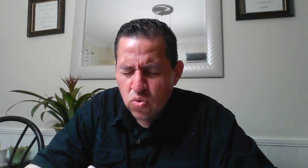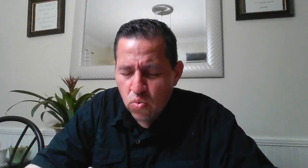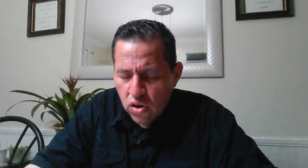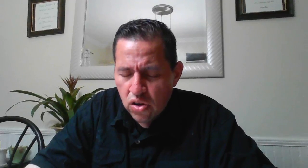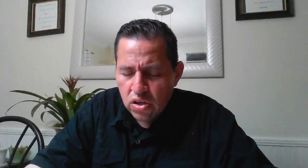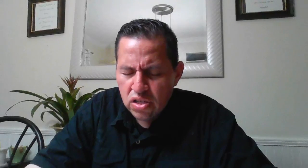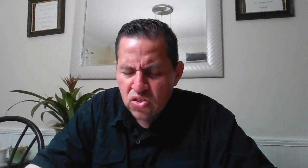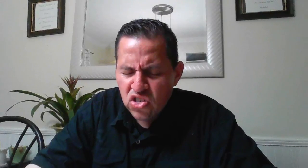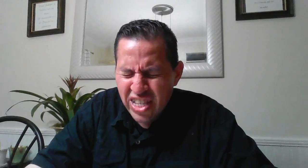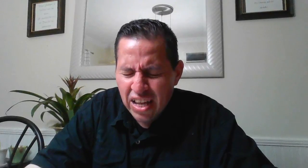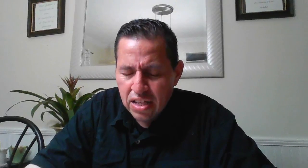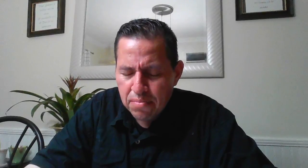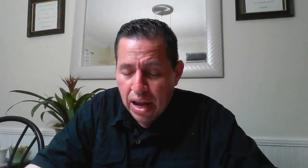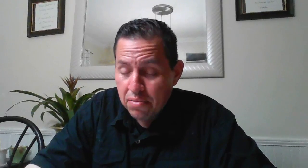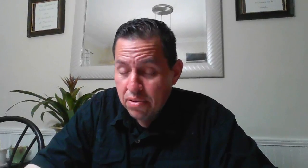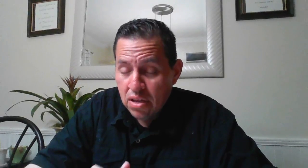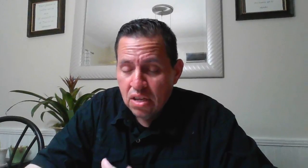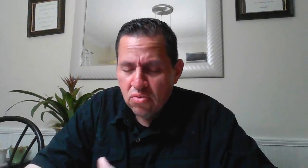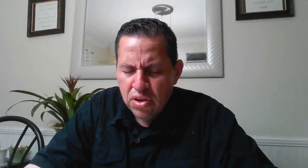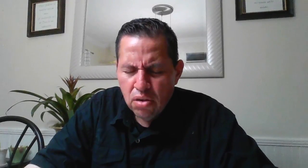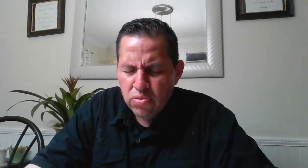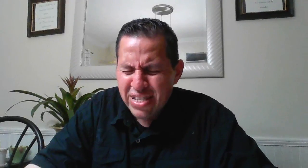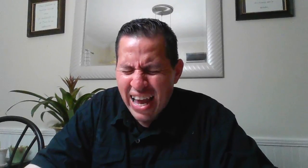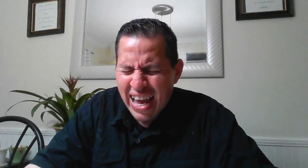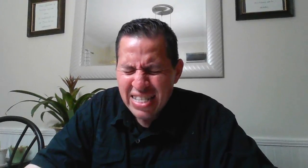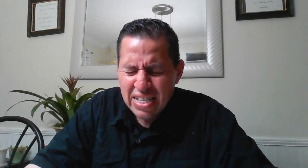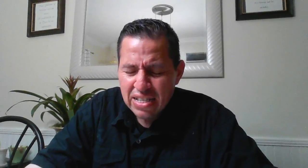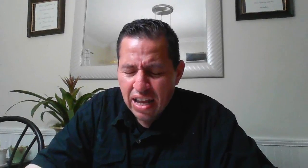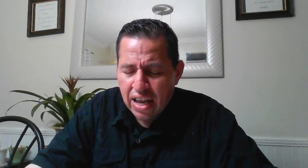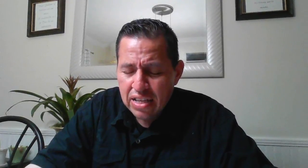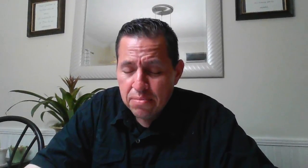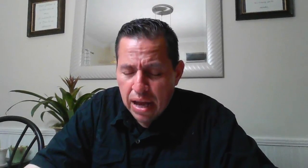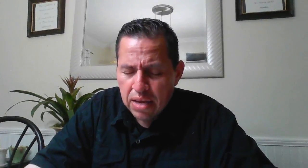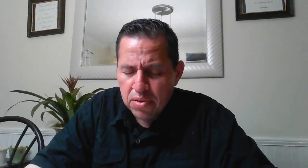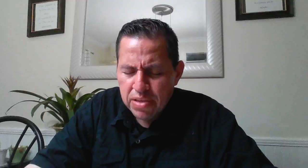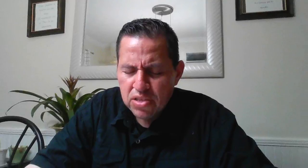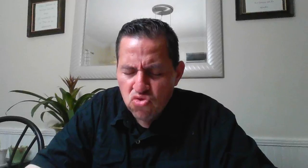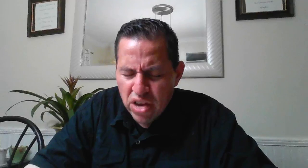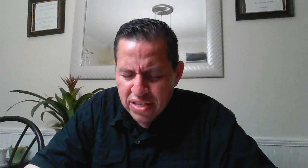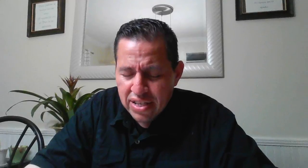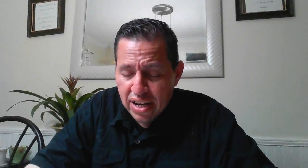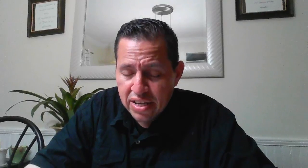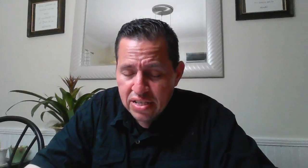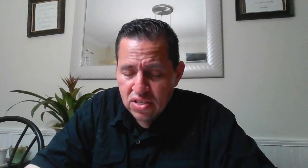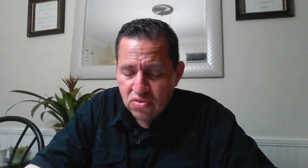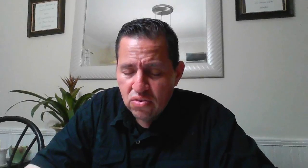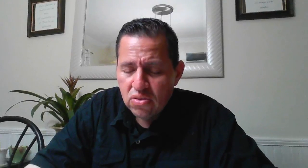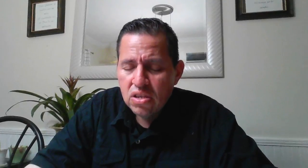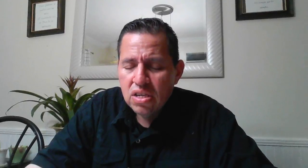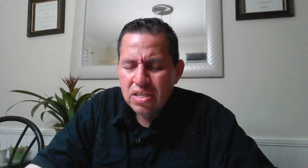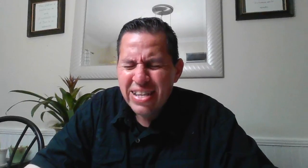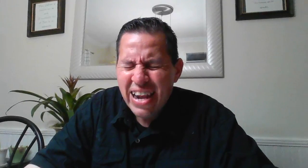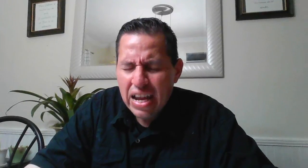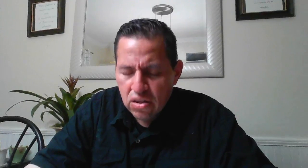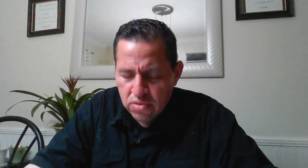word understand the bible we always ask that the bible be translated to the languages